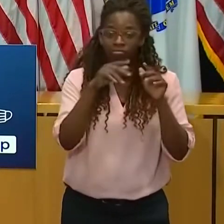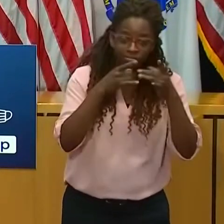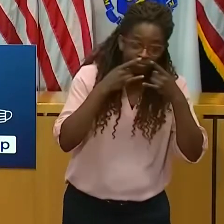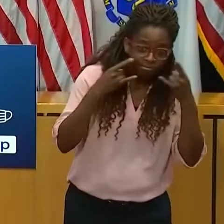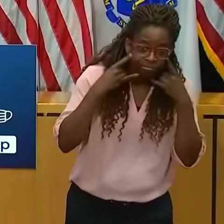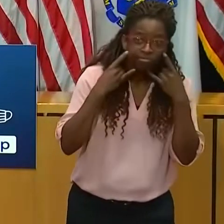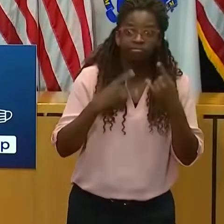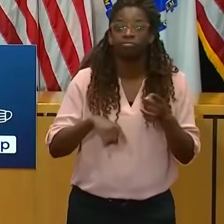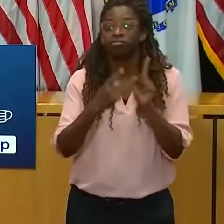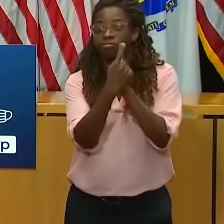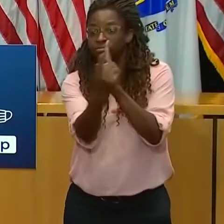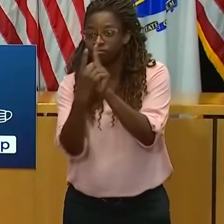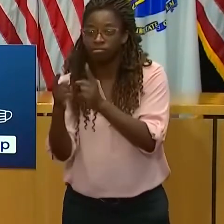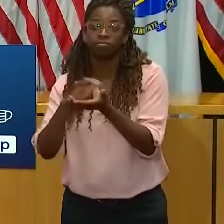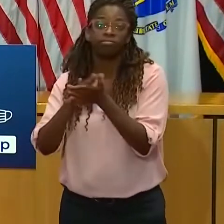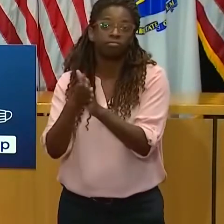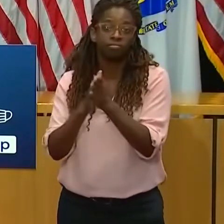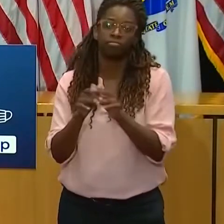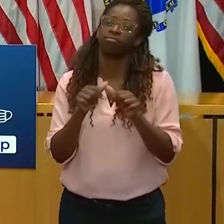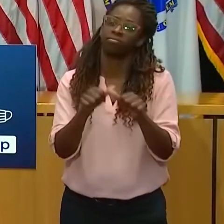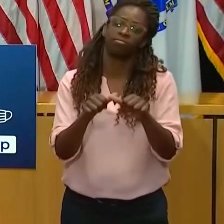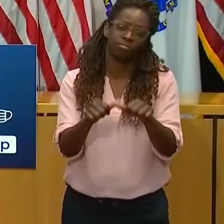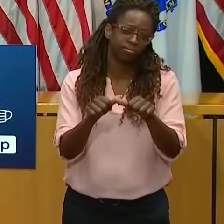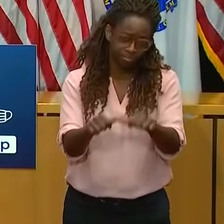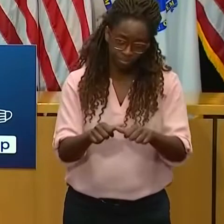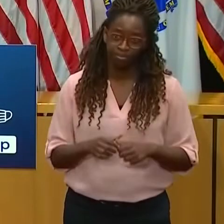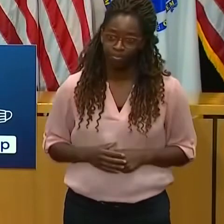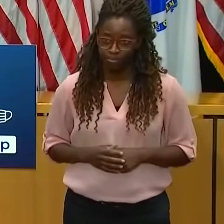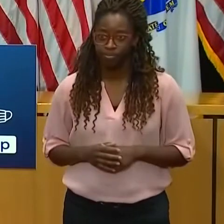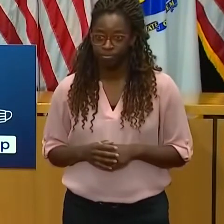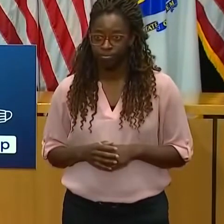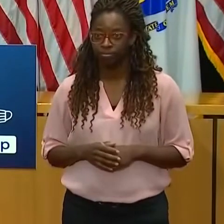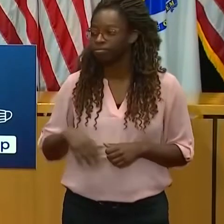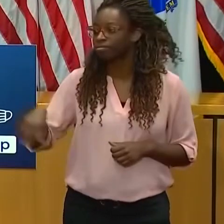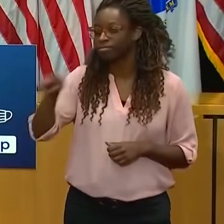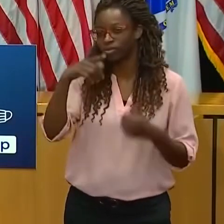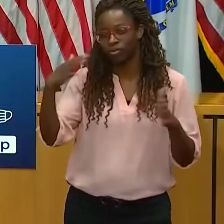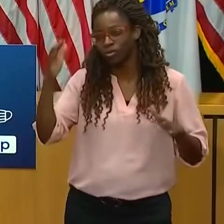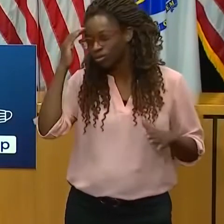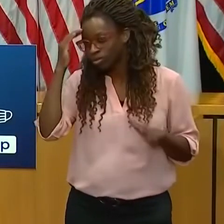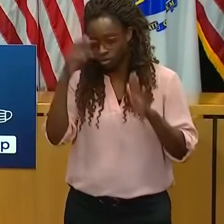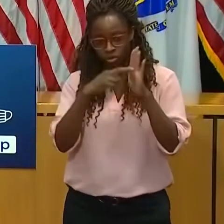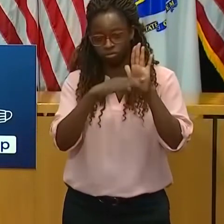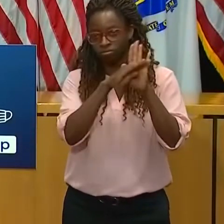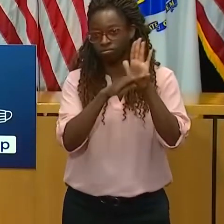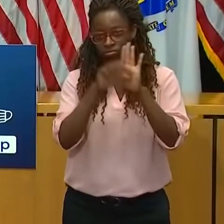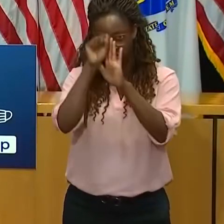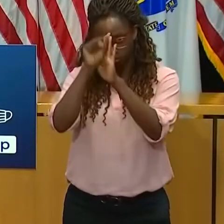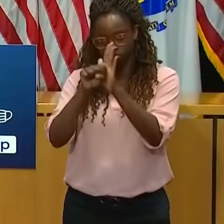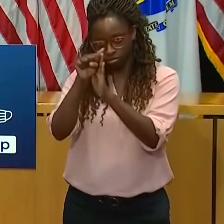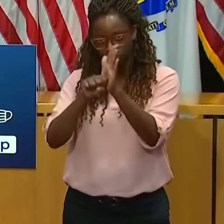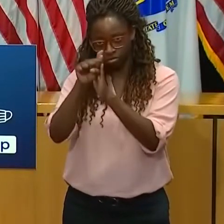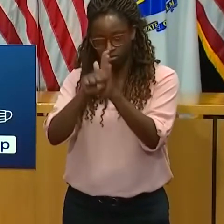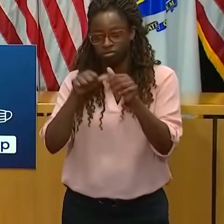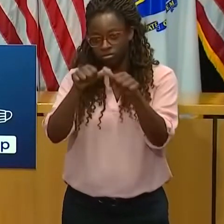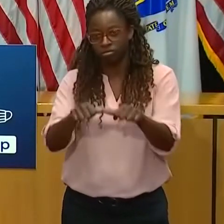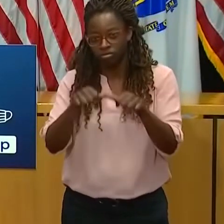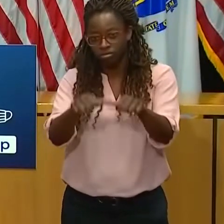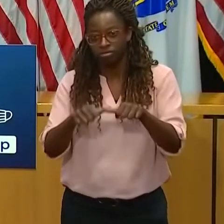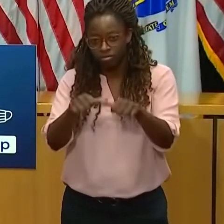and people need to know people already know what it is they need to do. Wear a mask.